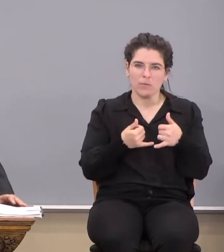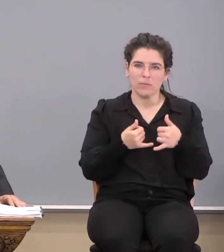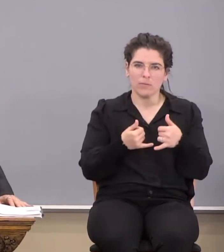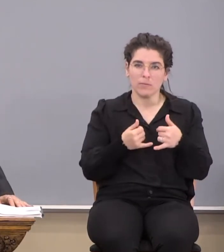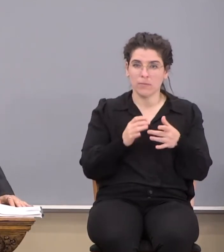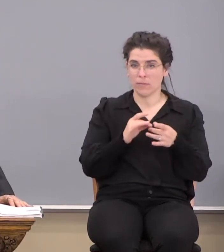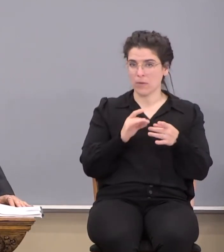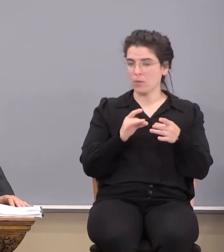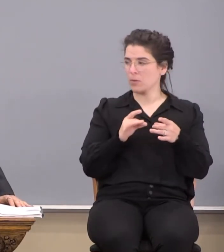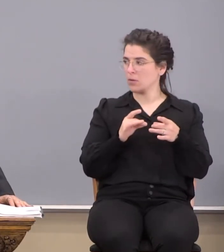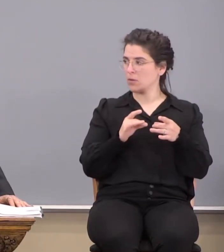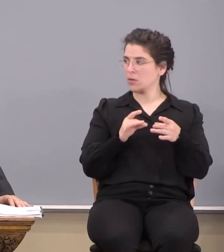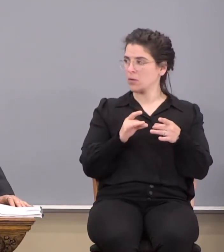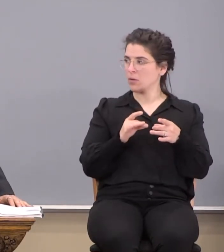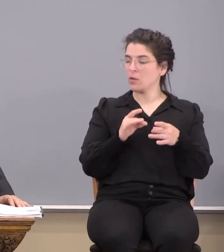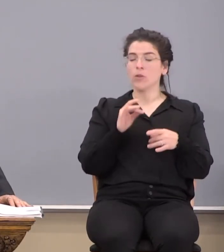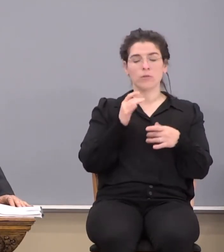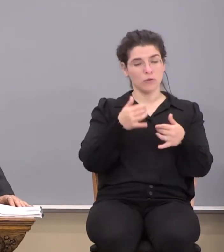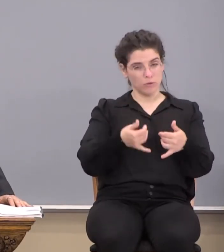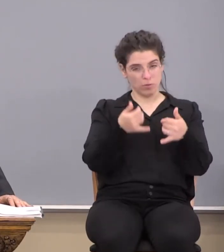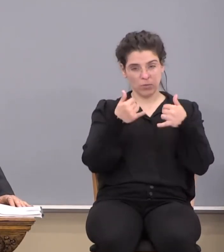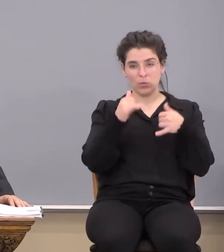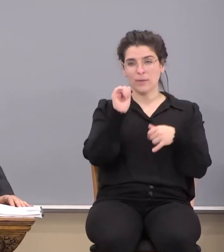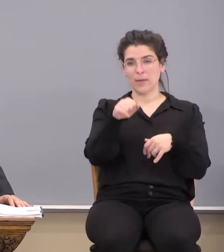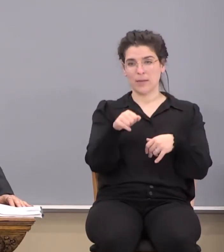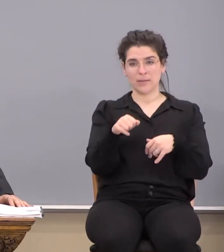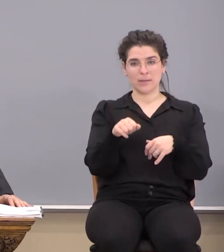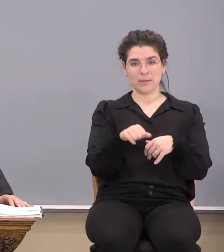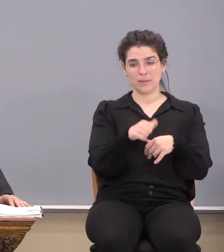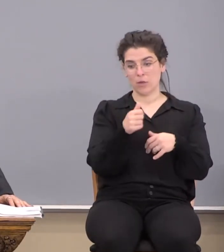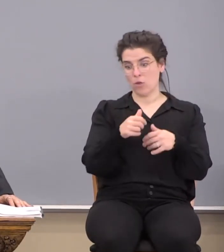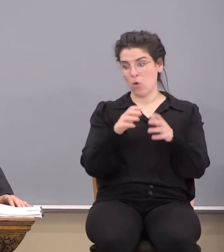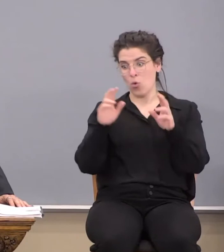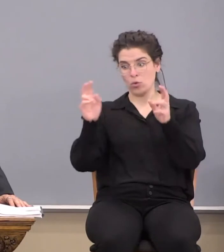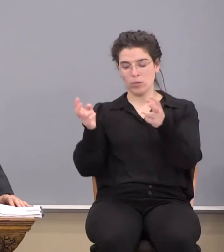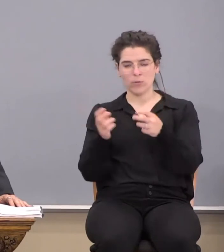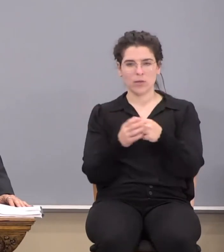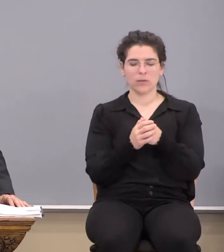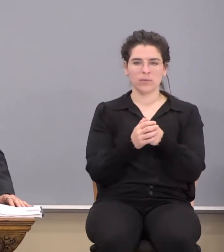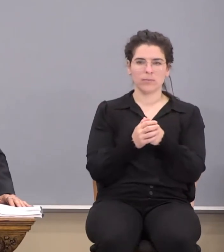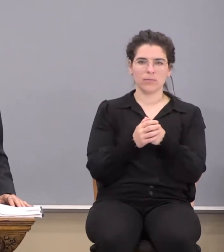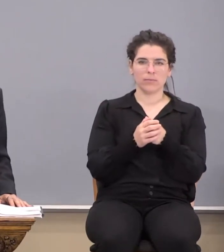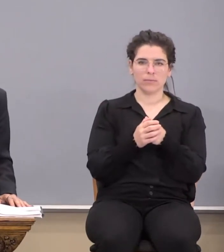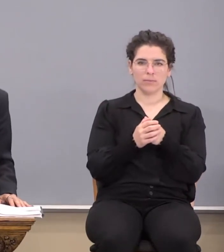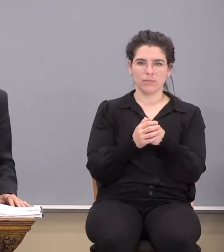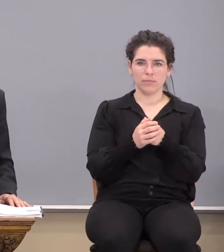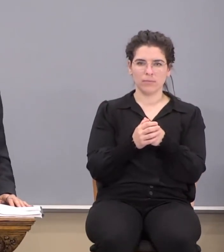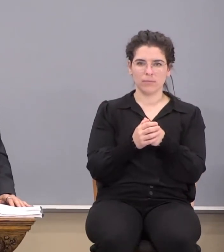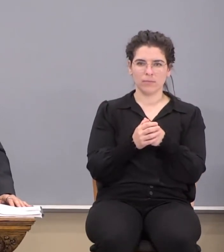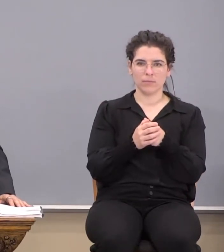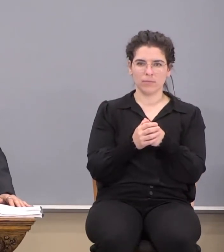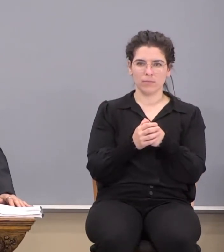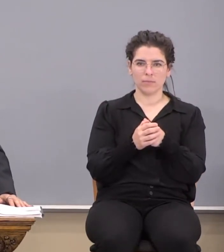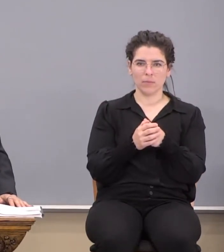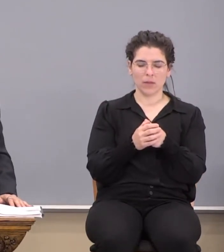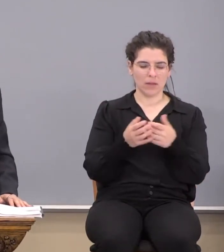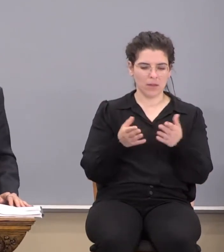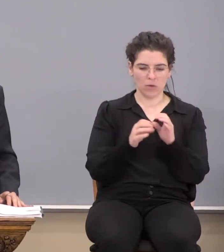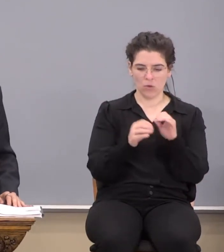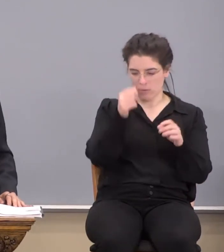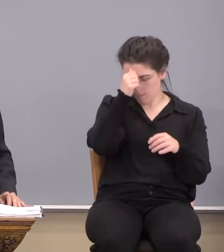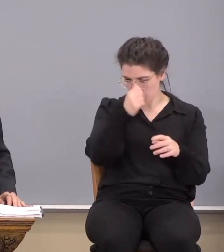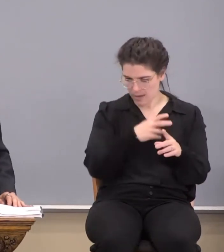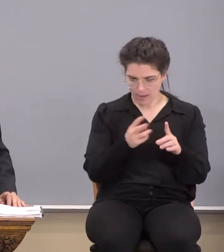By the way, there is a reward. Now the whole subject, all right? But he says, let no man